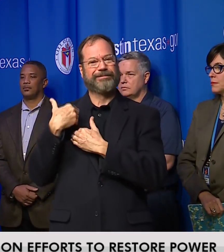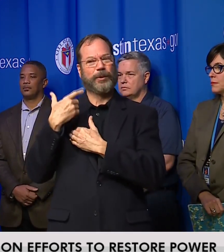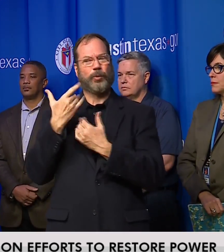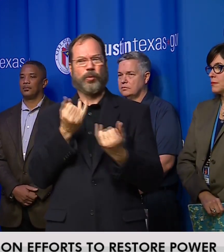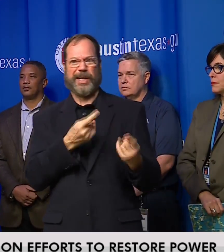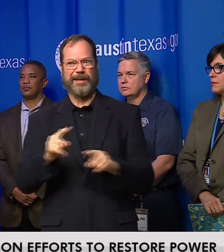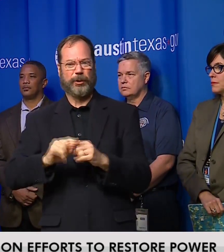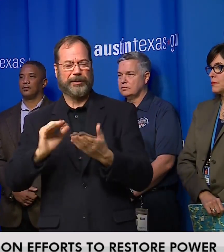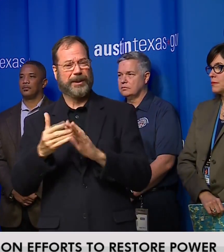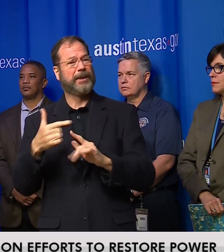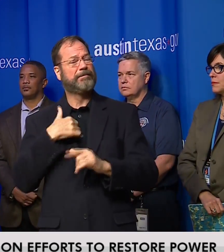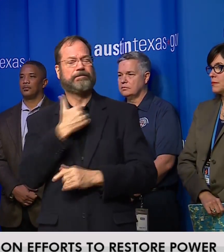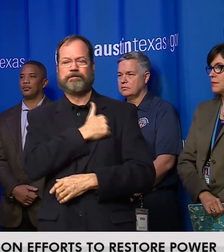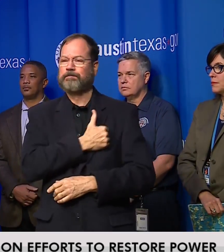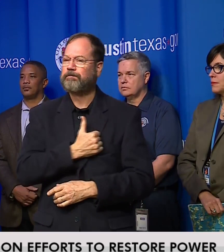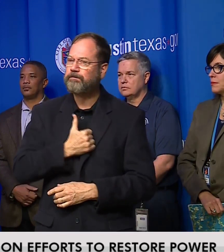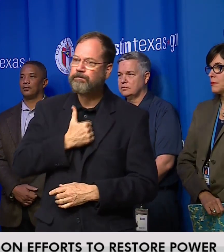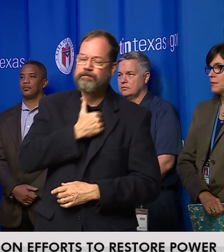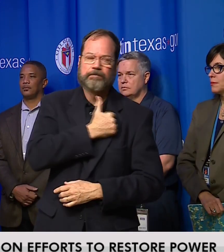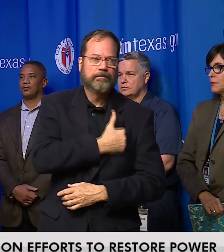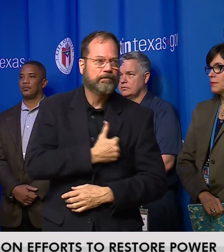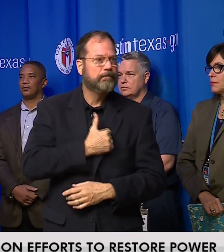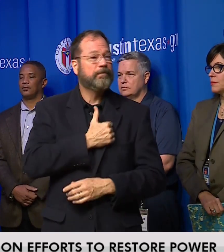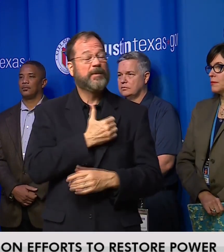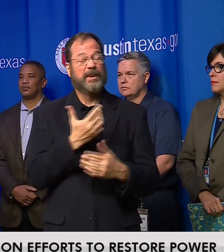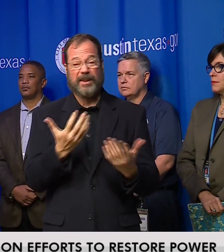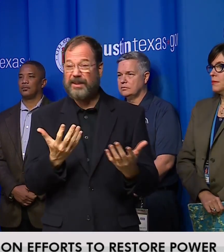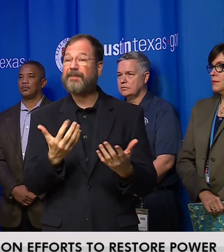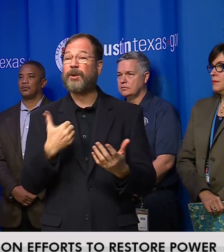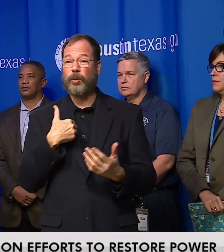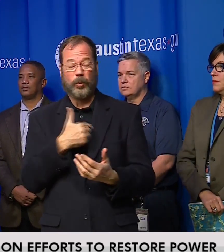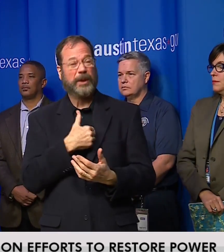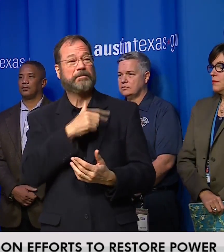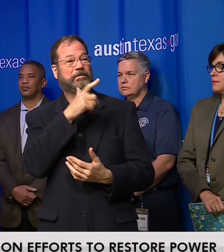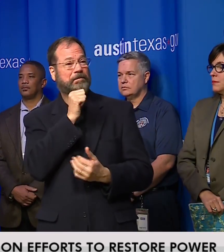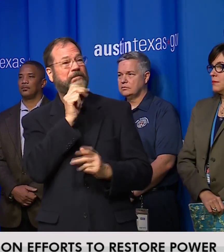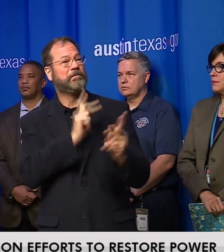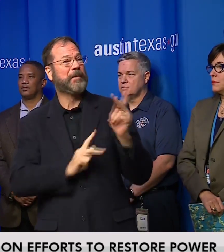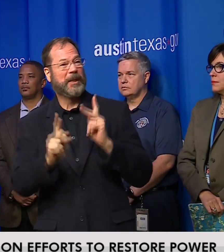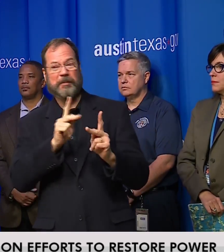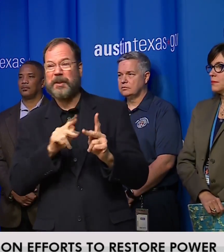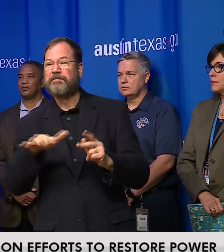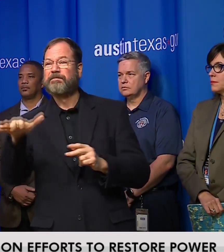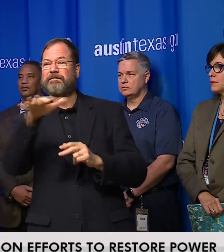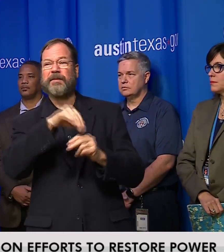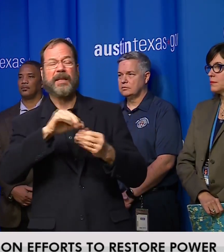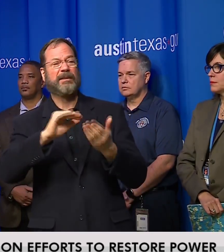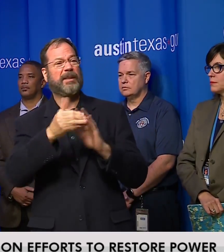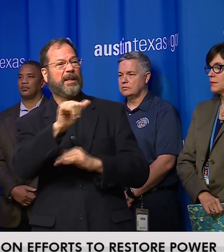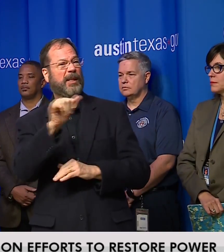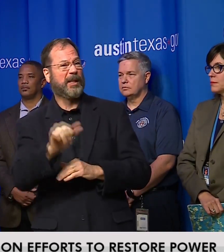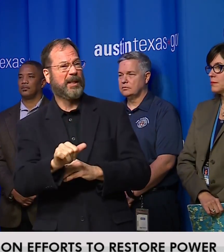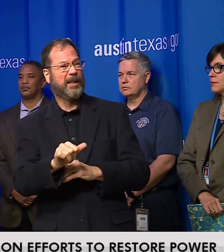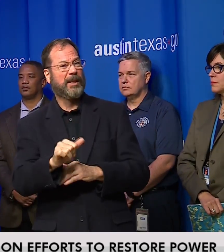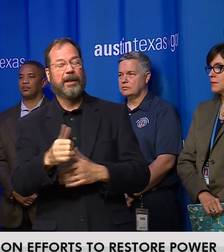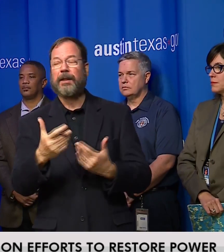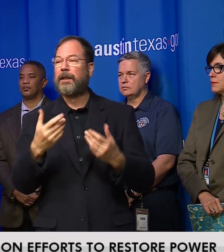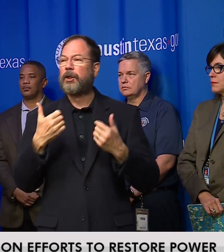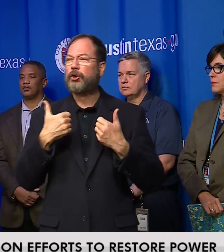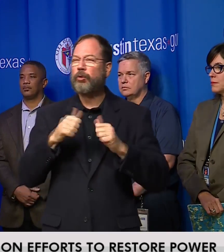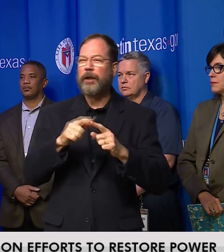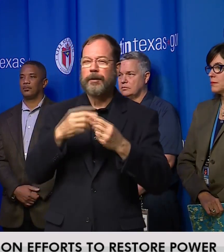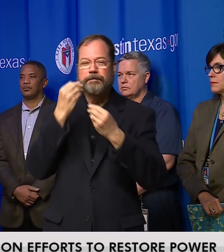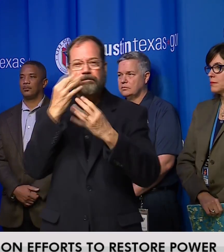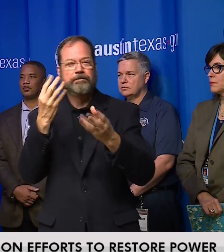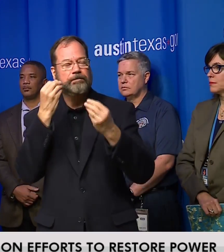And I apologize that we've let the people down in Austin. Providing clear and accurate and timely